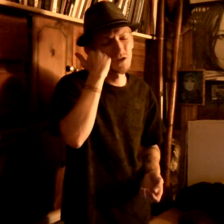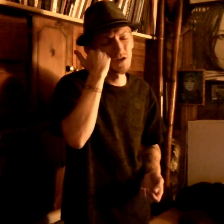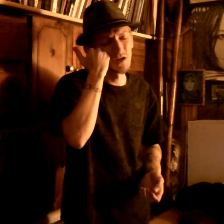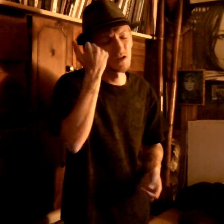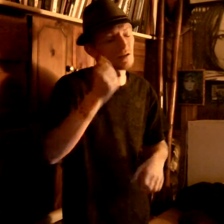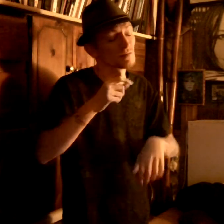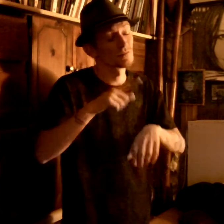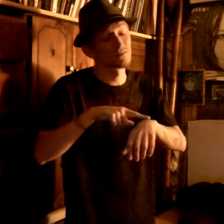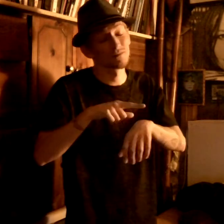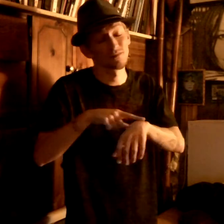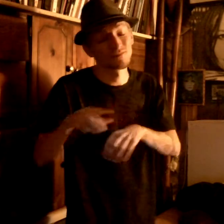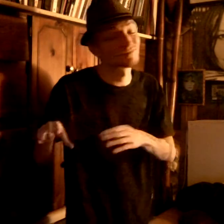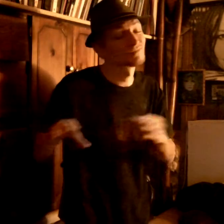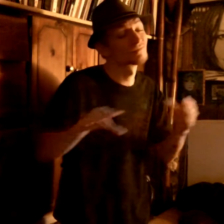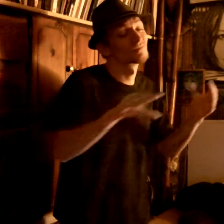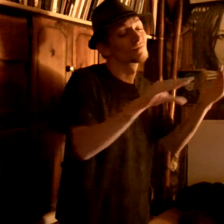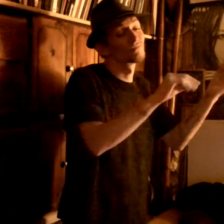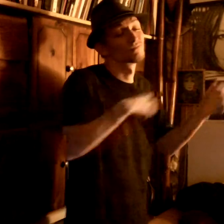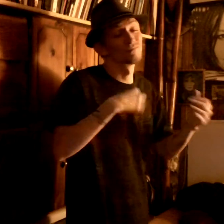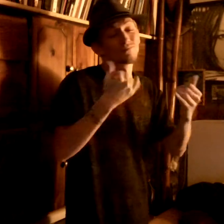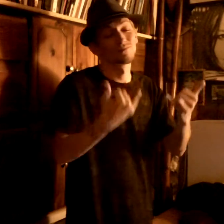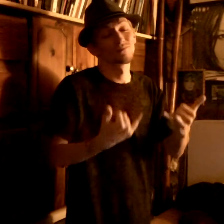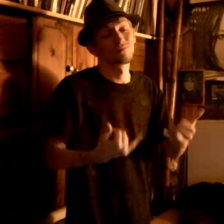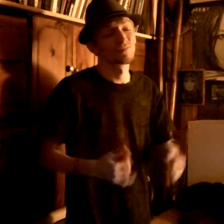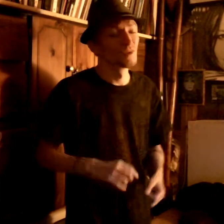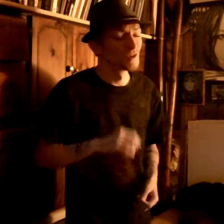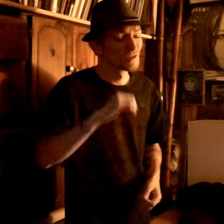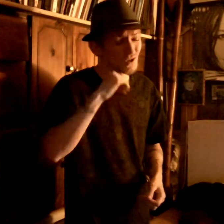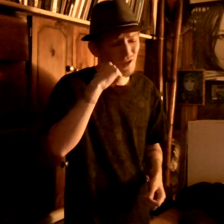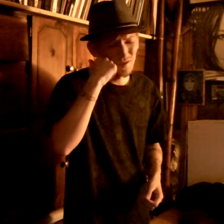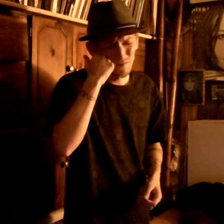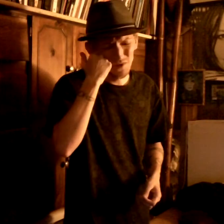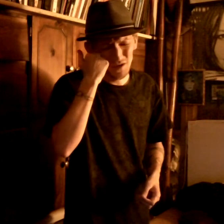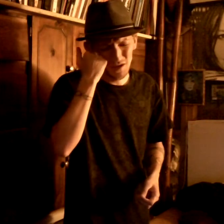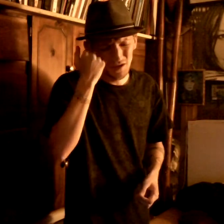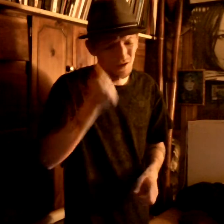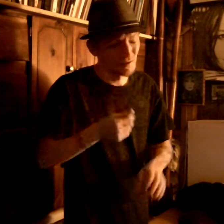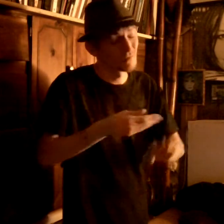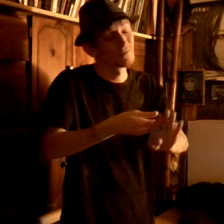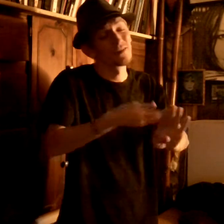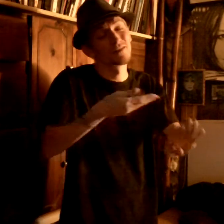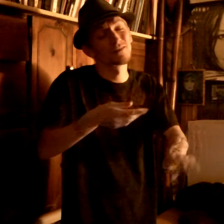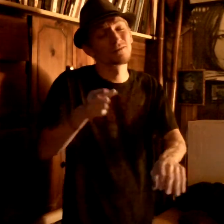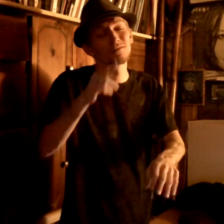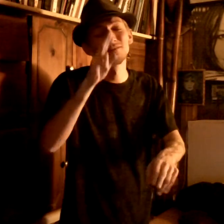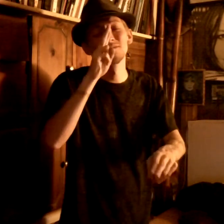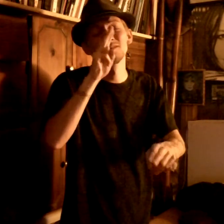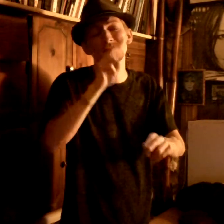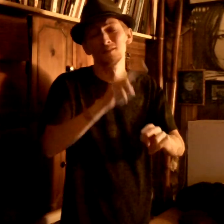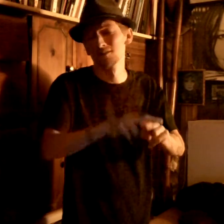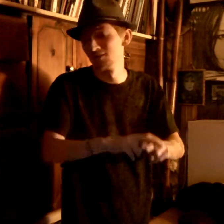shame Time to leave and know Shame, shame You've had your fun